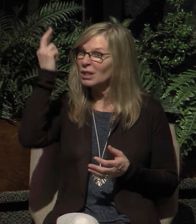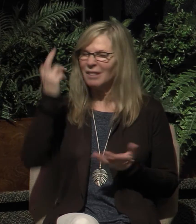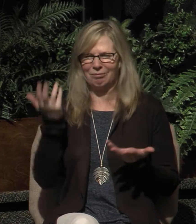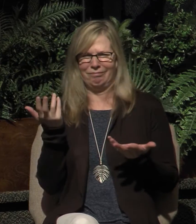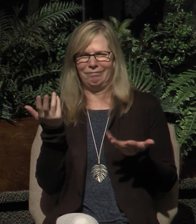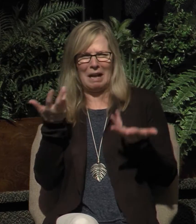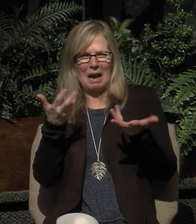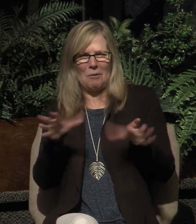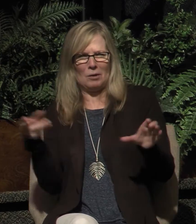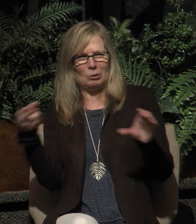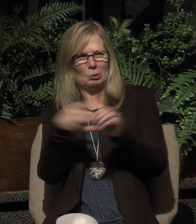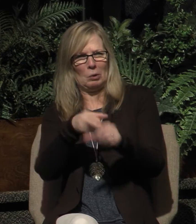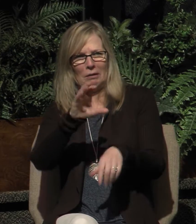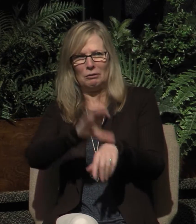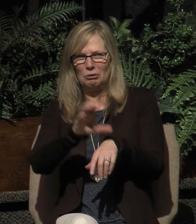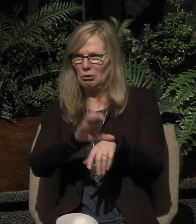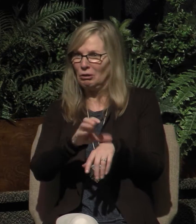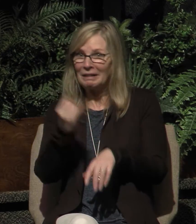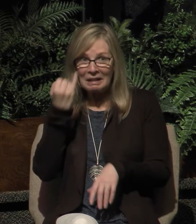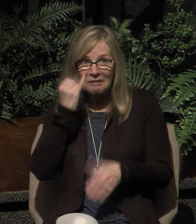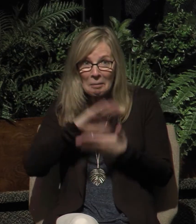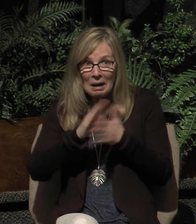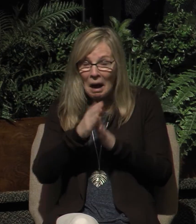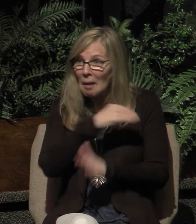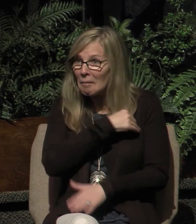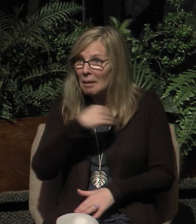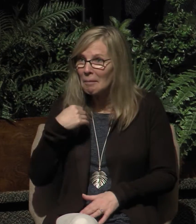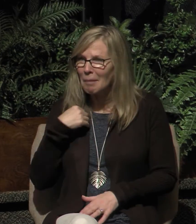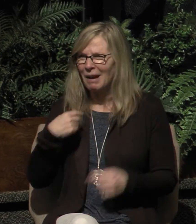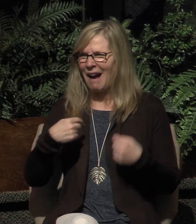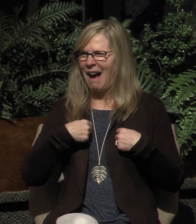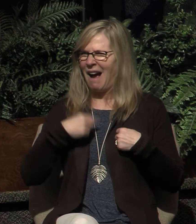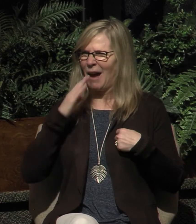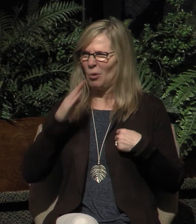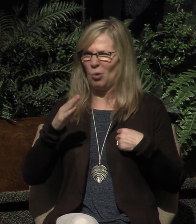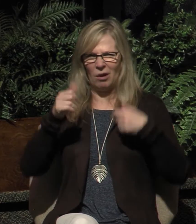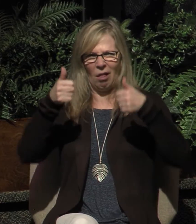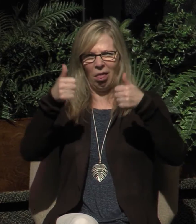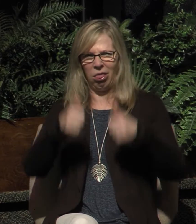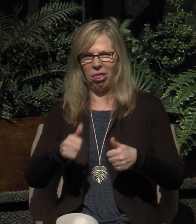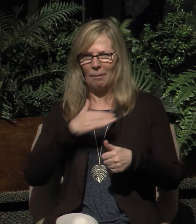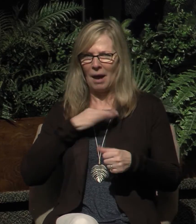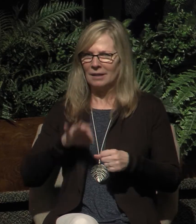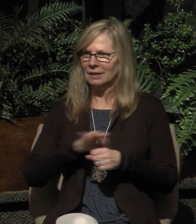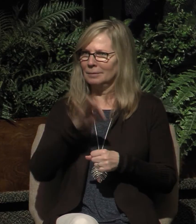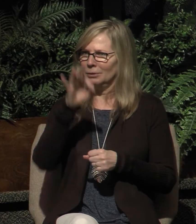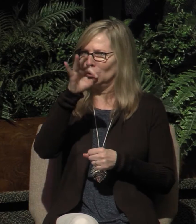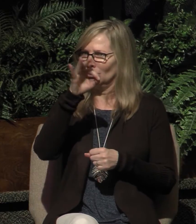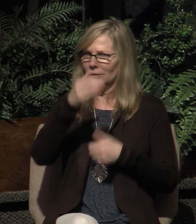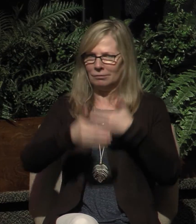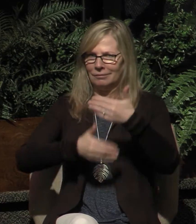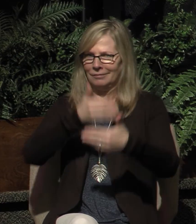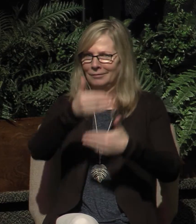church was that he felt that membership would slow him down, that somehow it would hinder his spiritual growth.